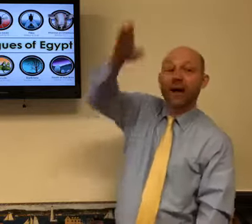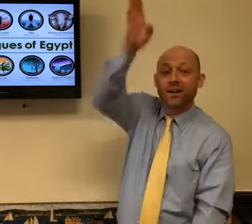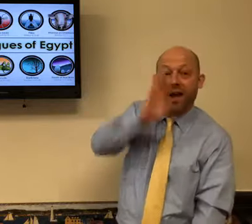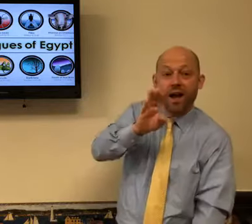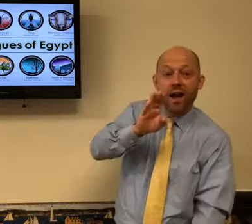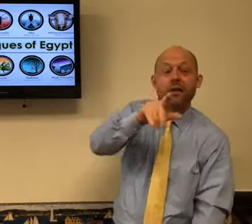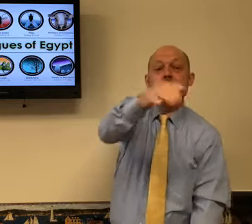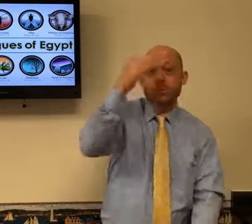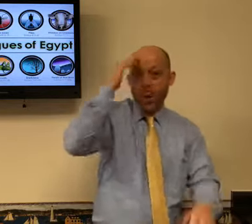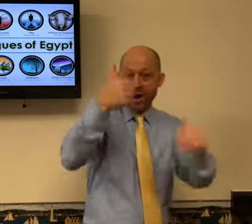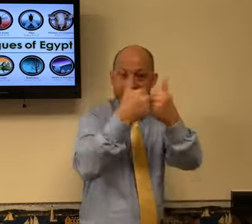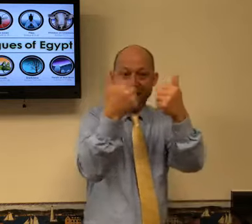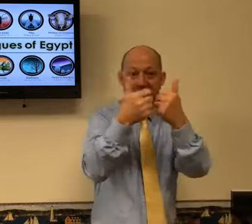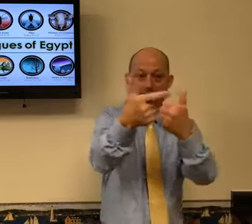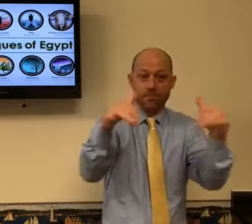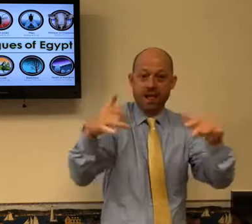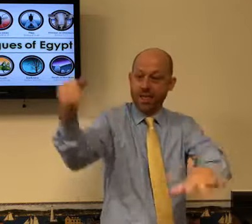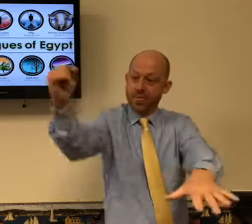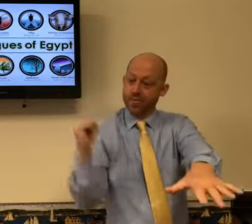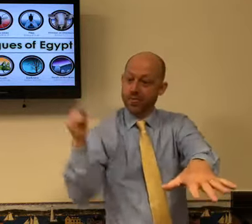Stupid. It's for people who have rejected God.